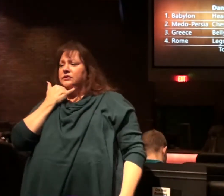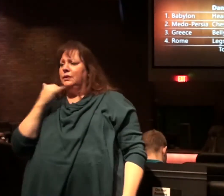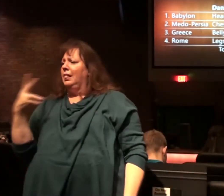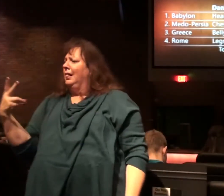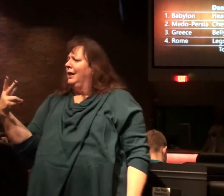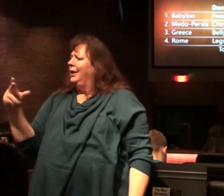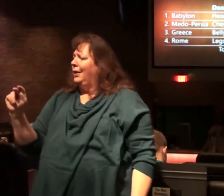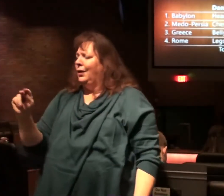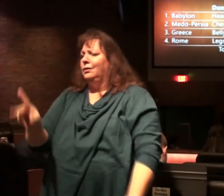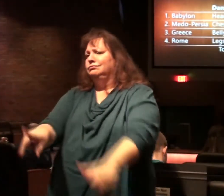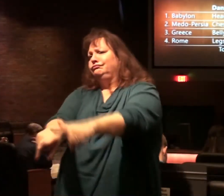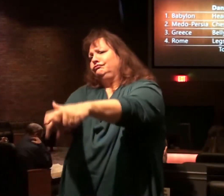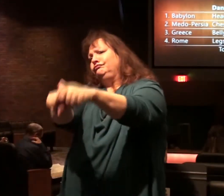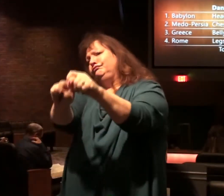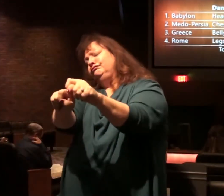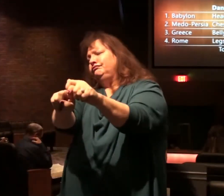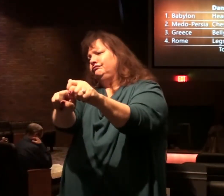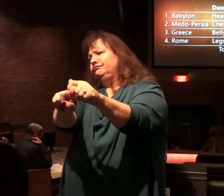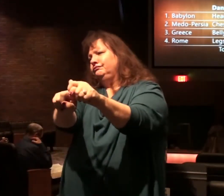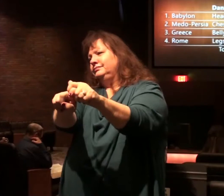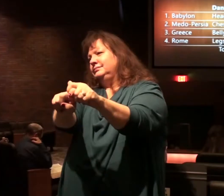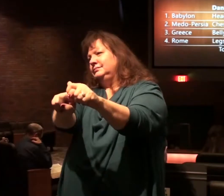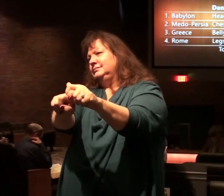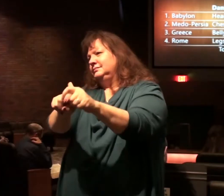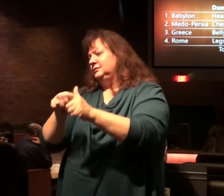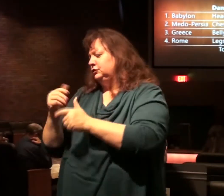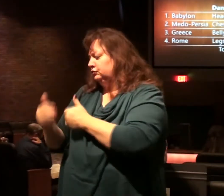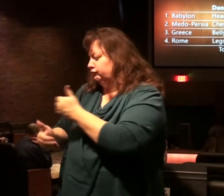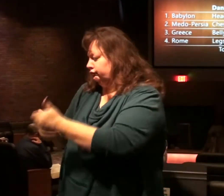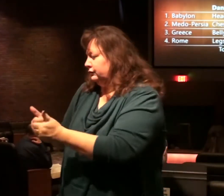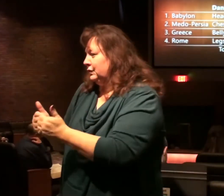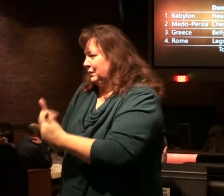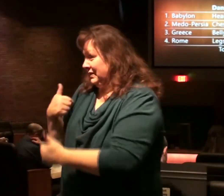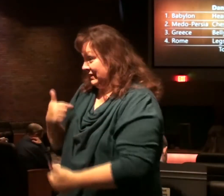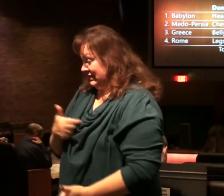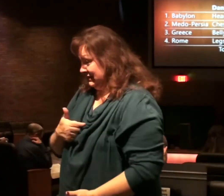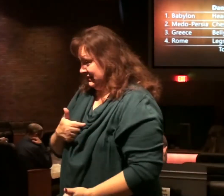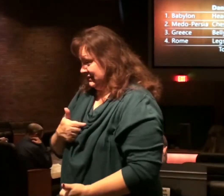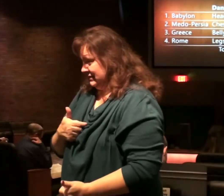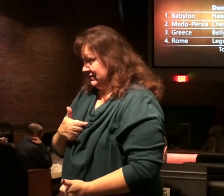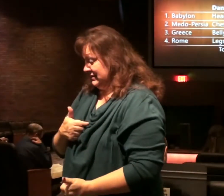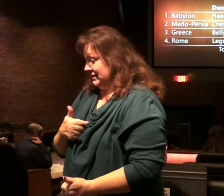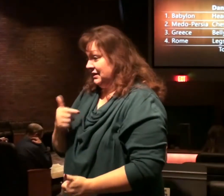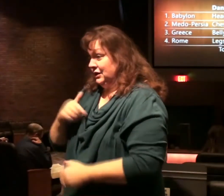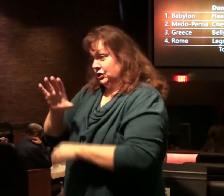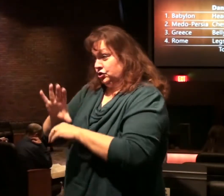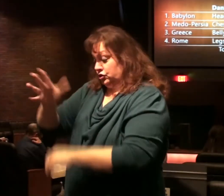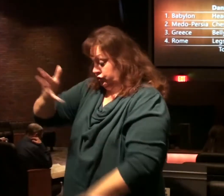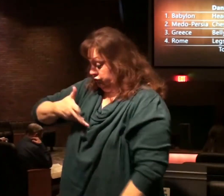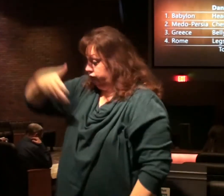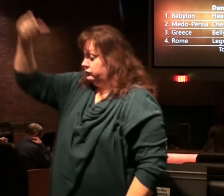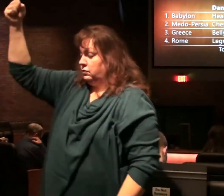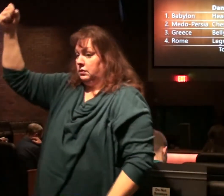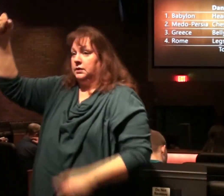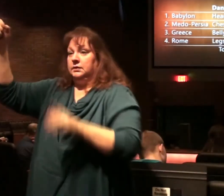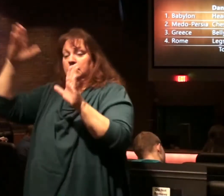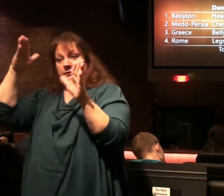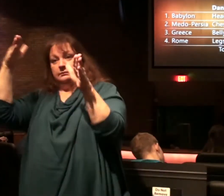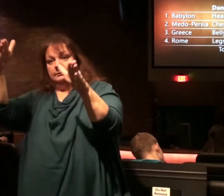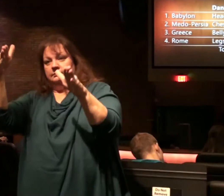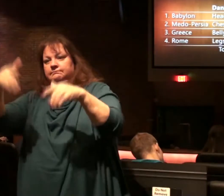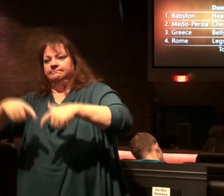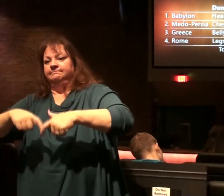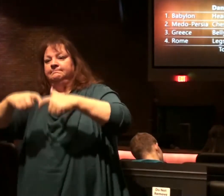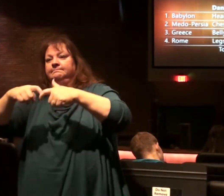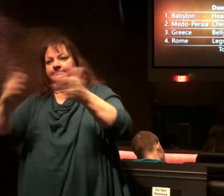He just put them on pause, so to speak. He'll pick that up after the rapture of the church, when